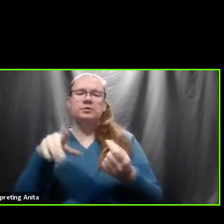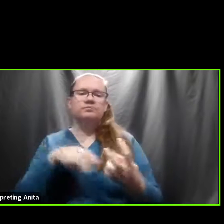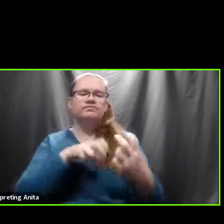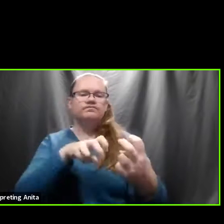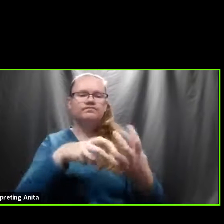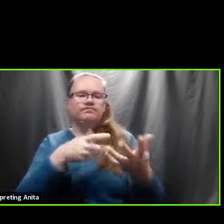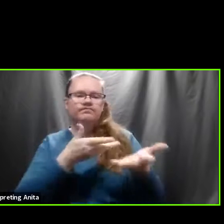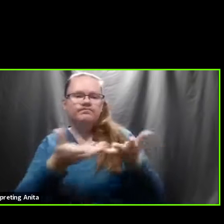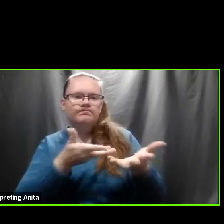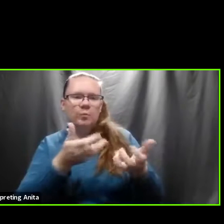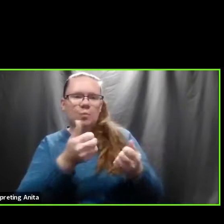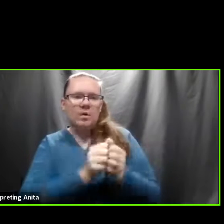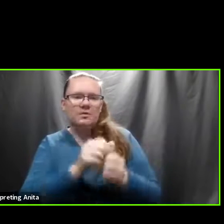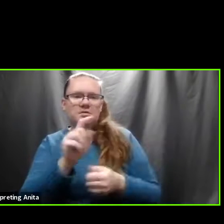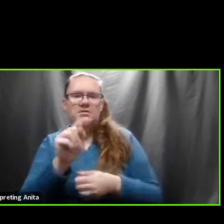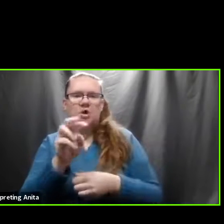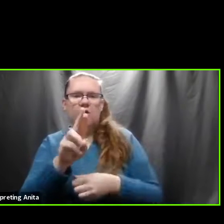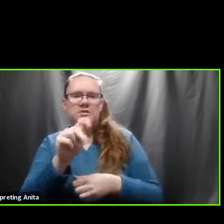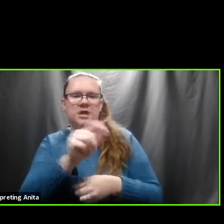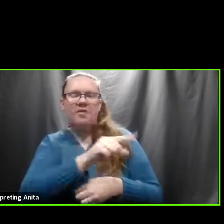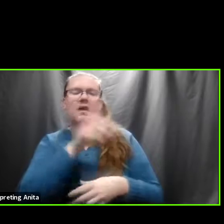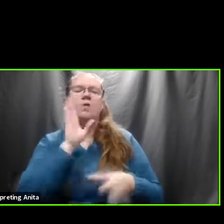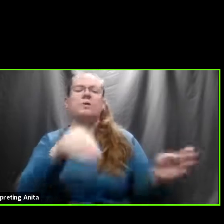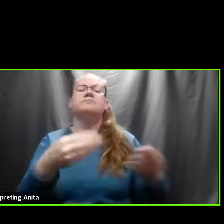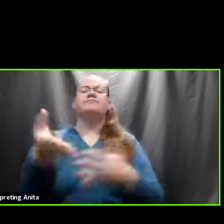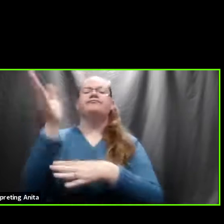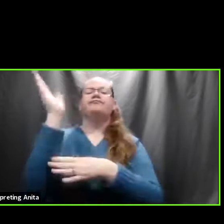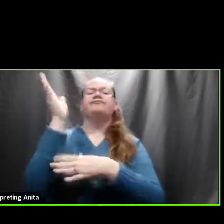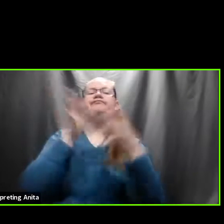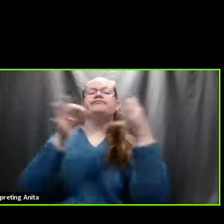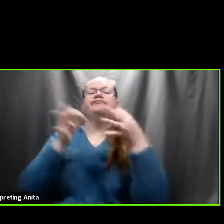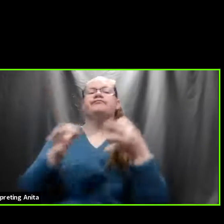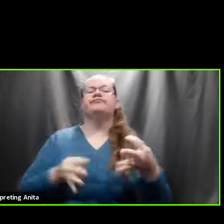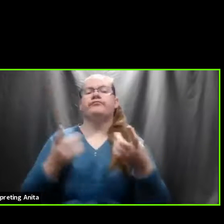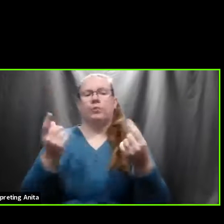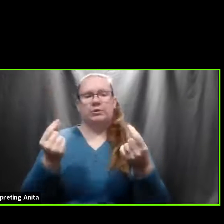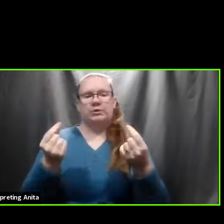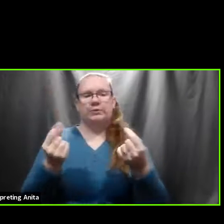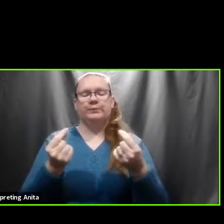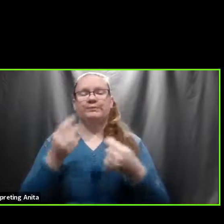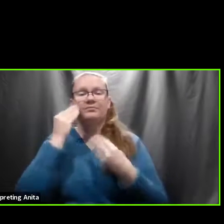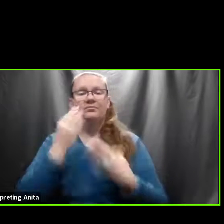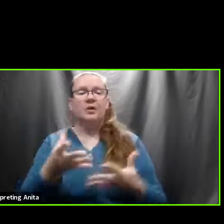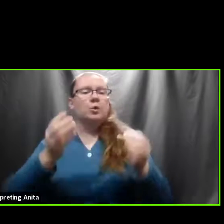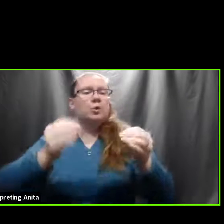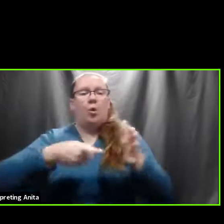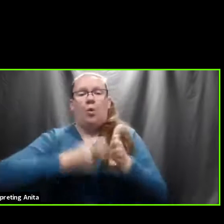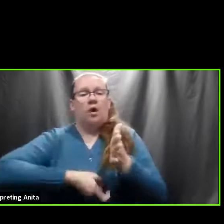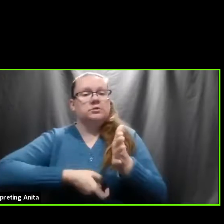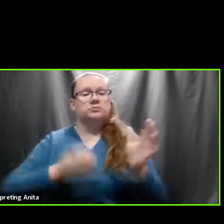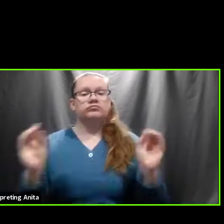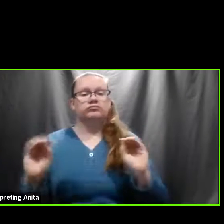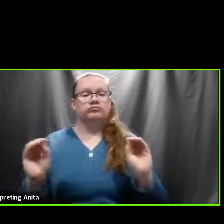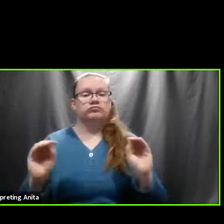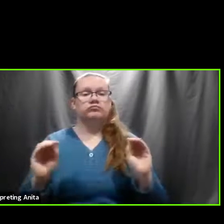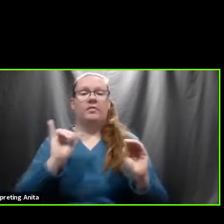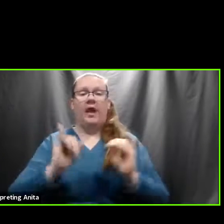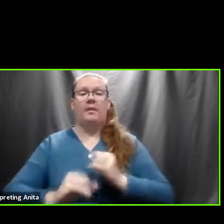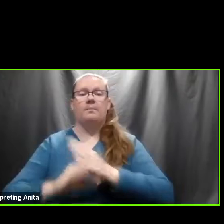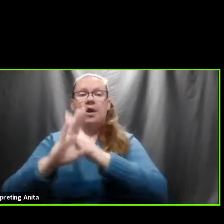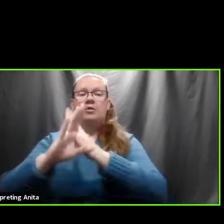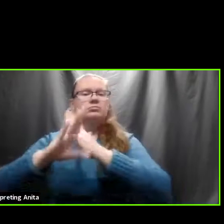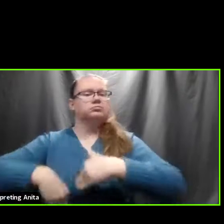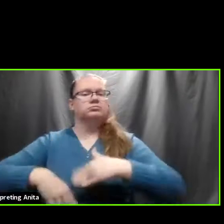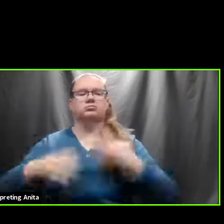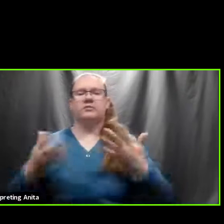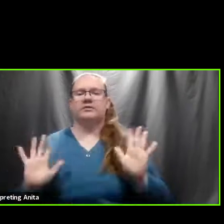able to really lay that out and describe exactly what needs to be done. I will tell you that there is no charge for it. So again, that barrier is taken down as